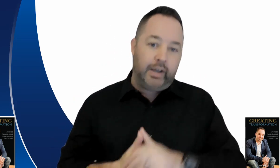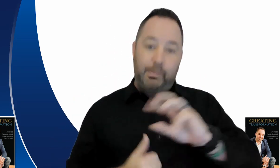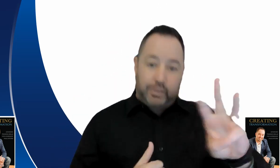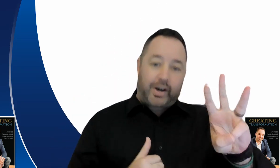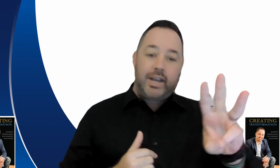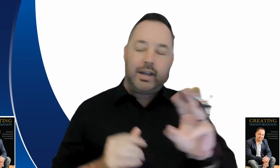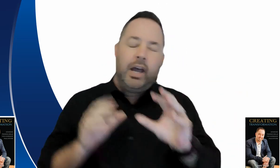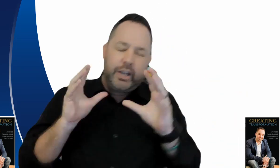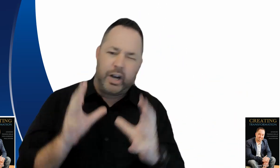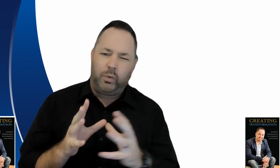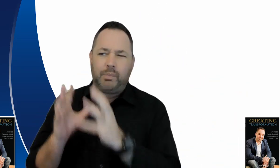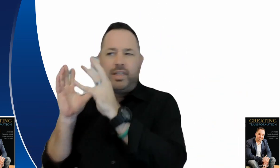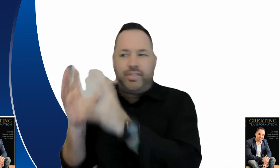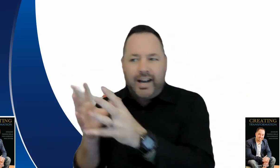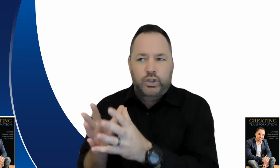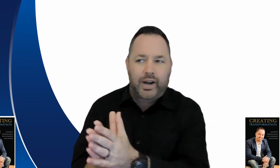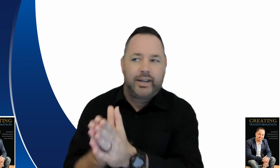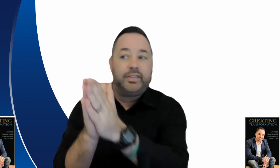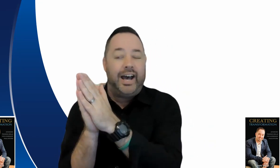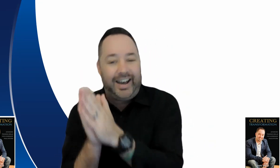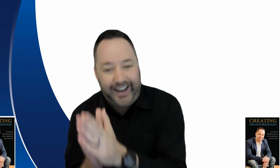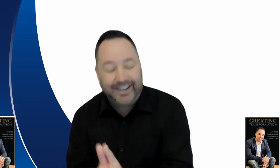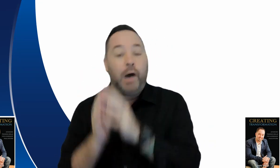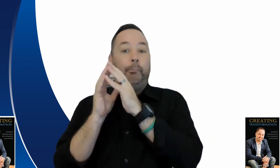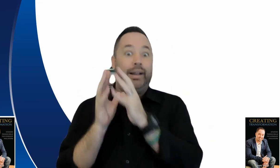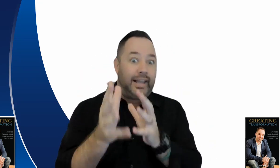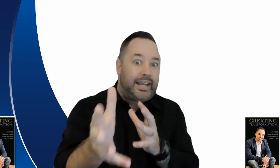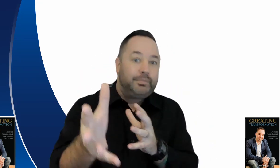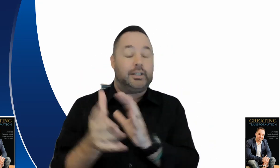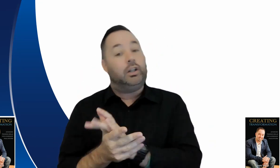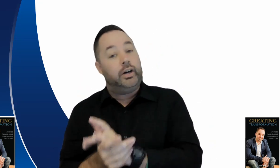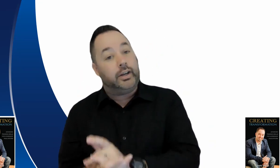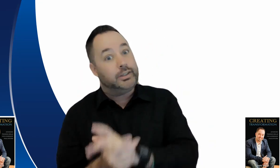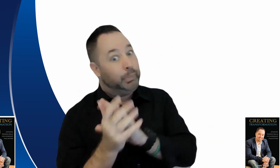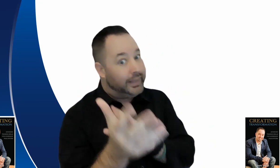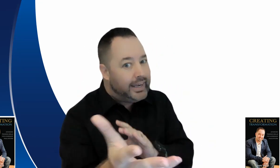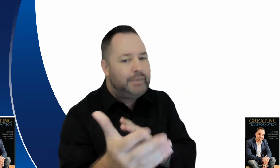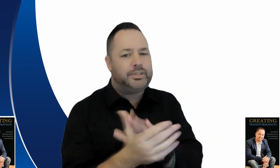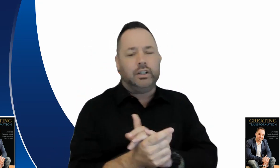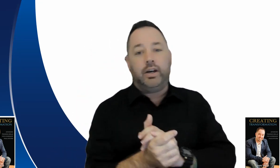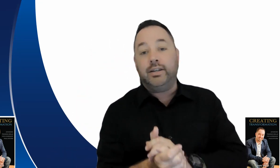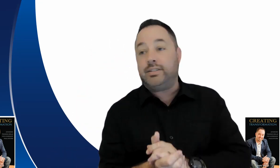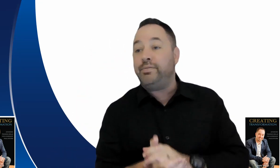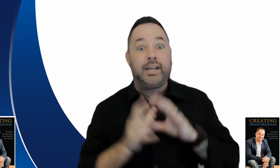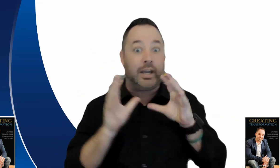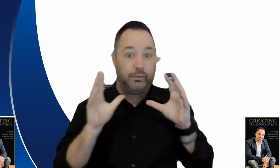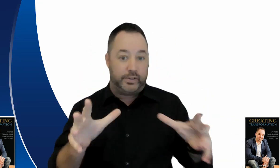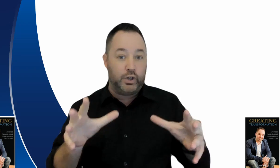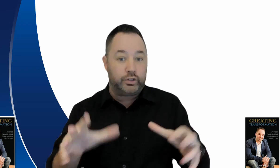number three you don't want to be that trainer that blames the learners blames the learners if they get confused